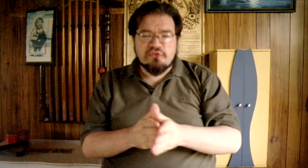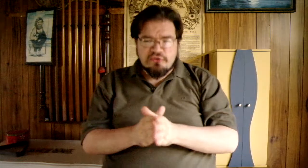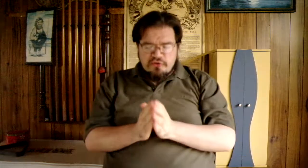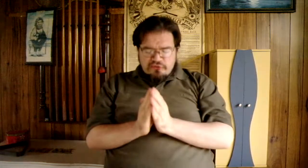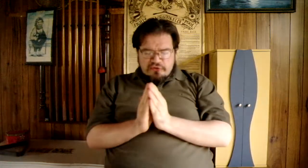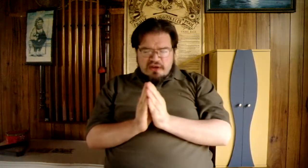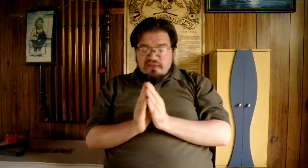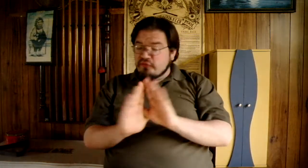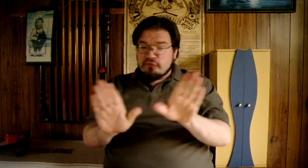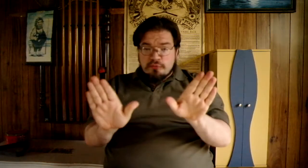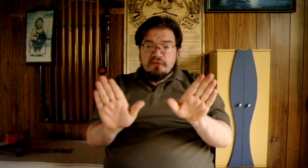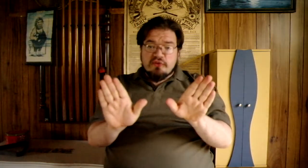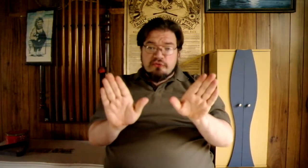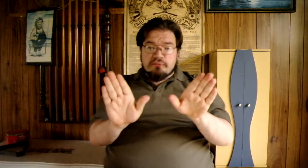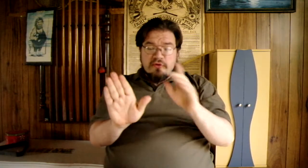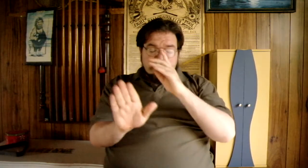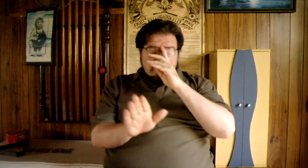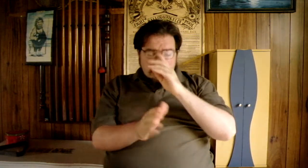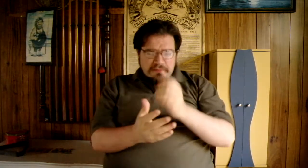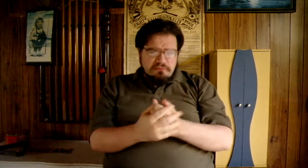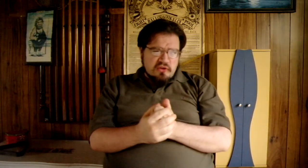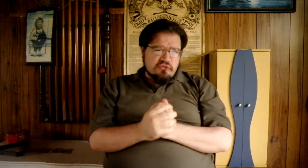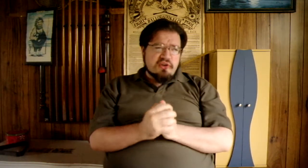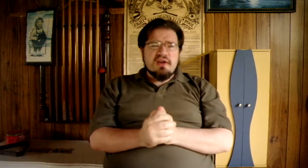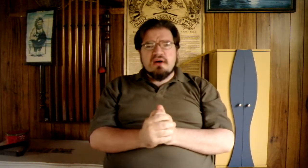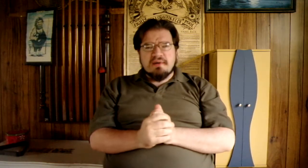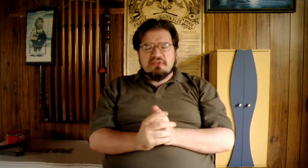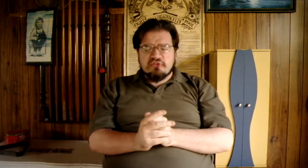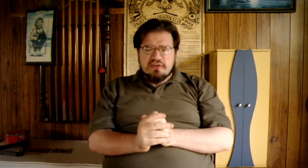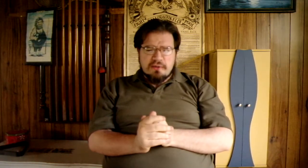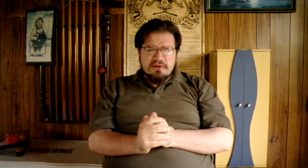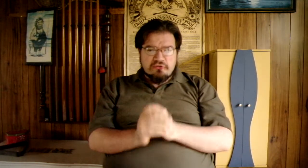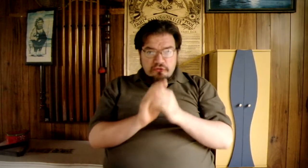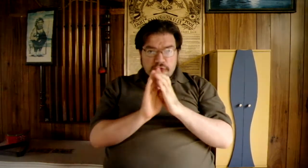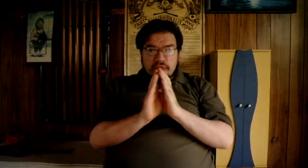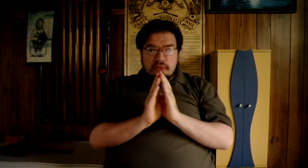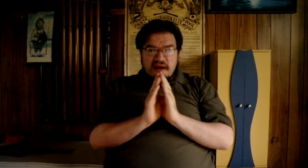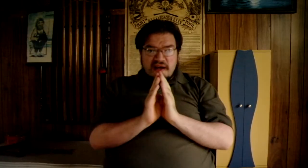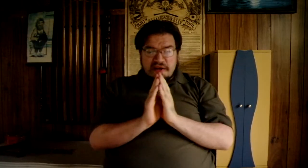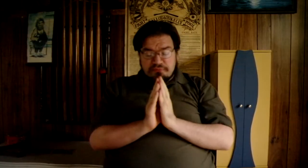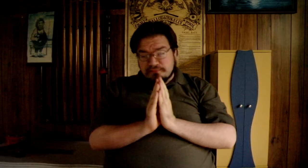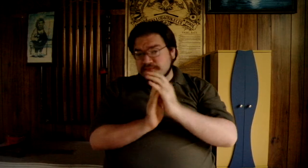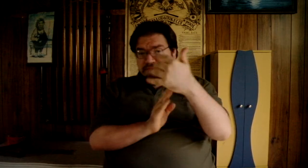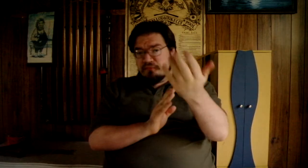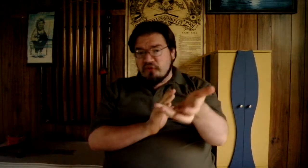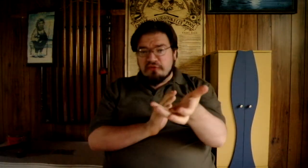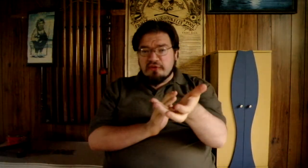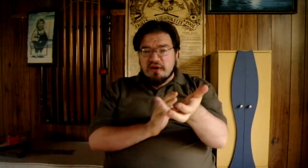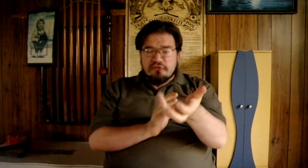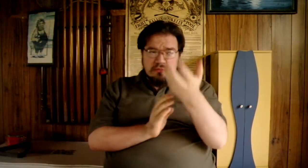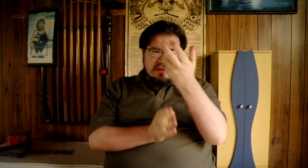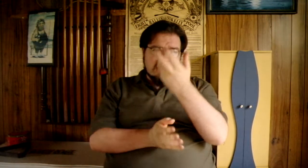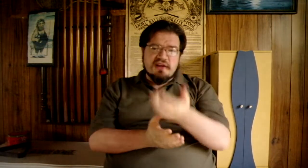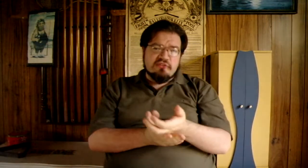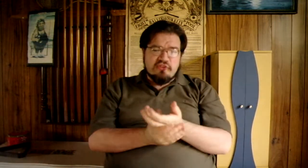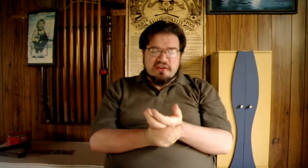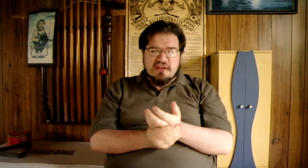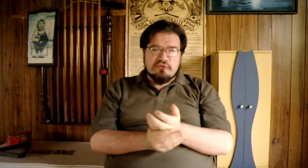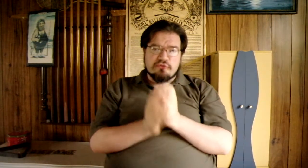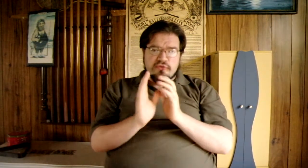Griffin and this is a really different post today. Today I'm actually going to tell you guys about my techniques for dream